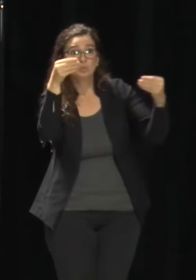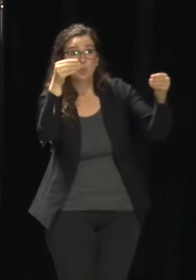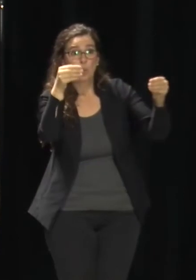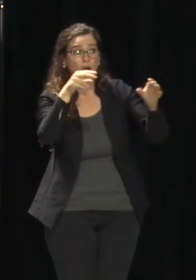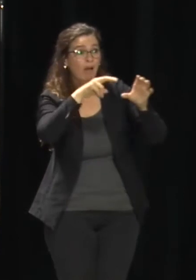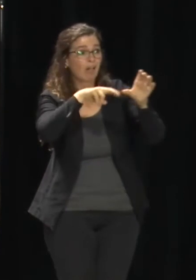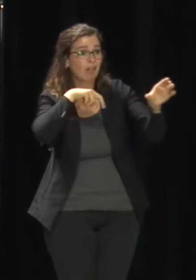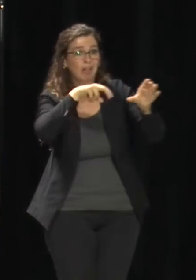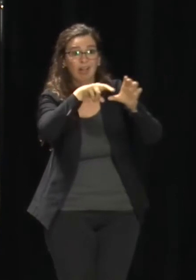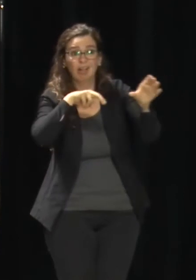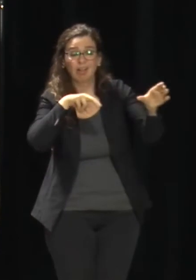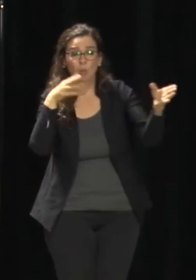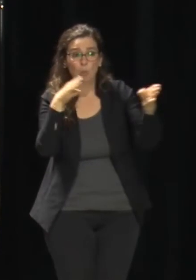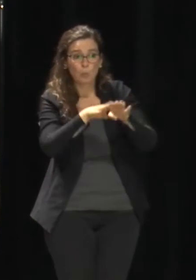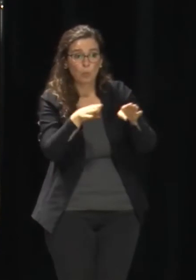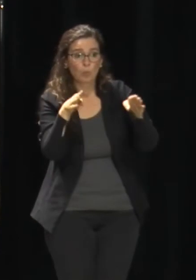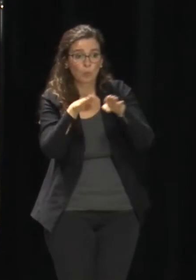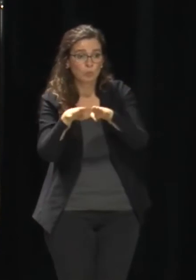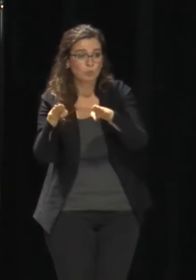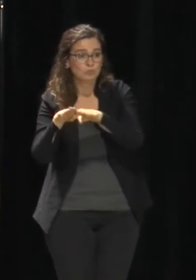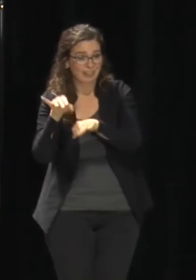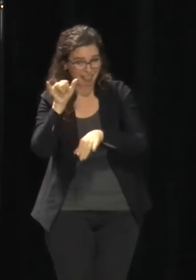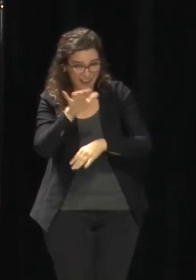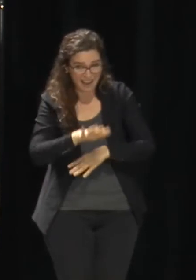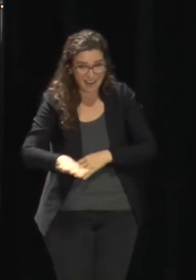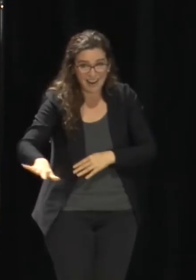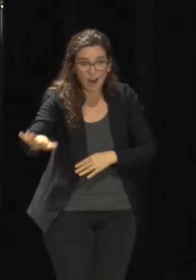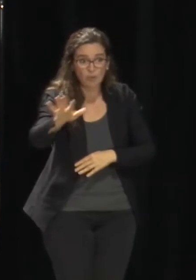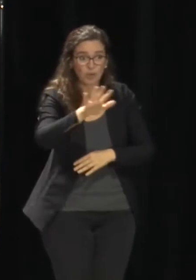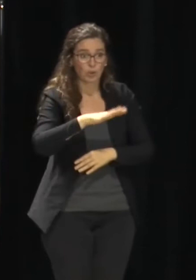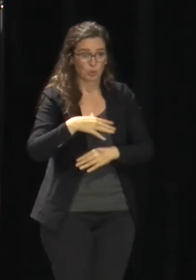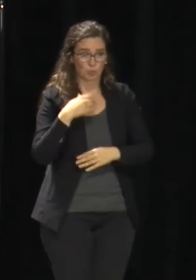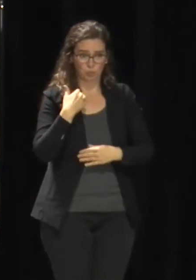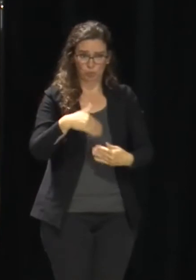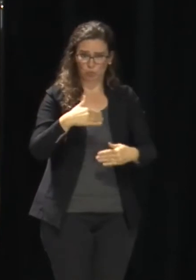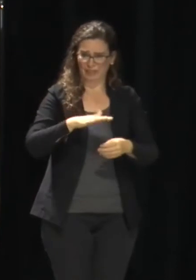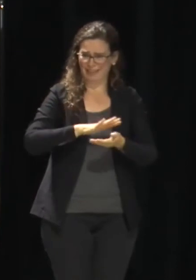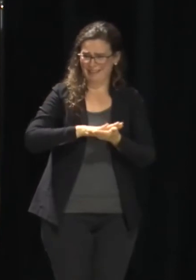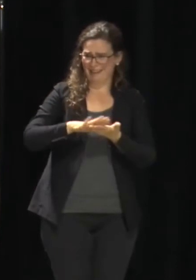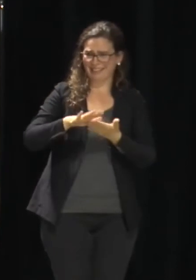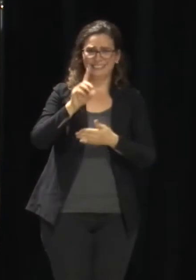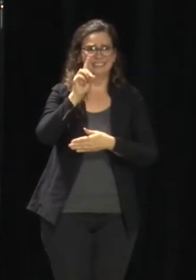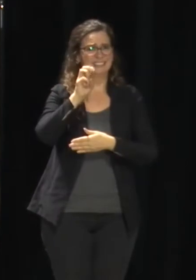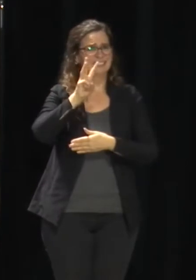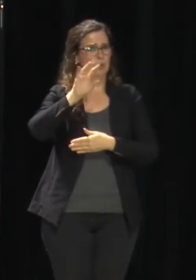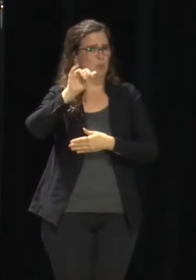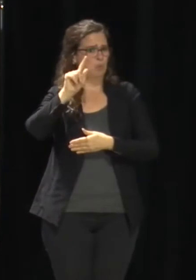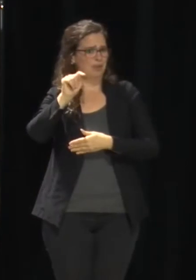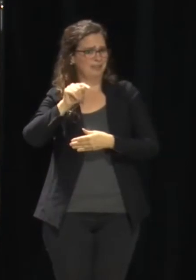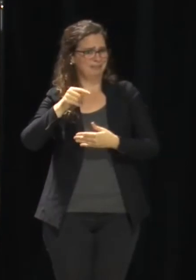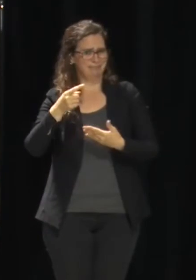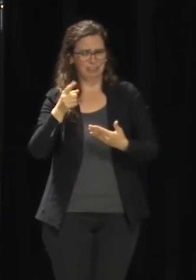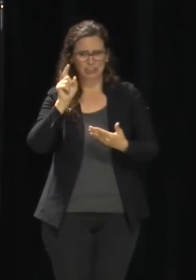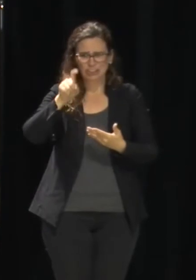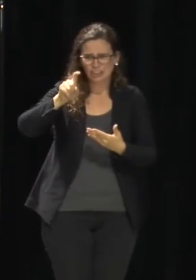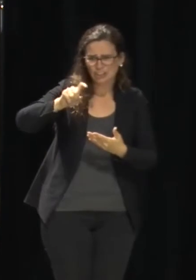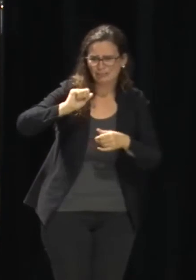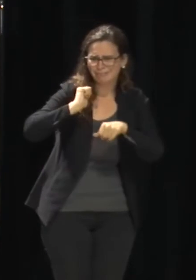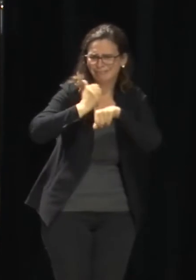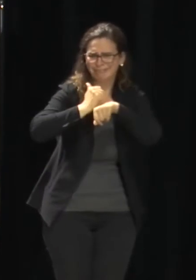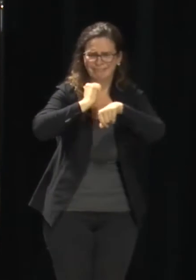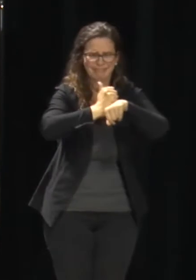Yet, somehow, they can't make it work when there's retail going up all around them. So, clearly, I'm not a fan.